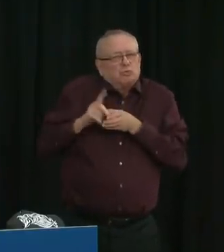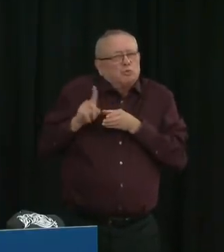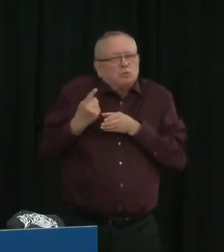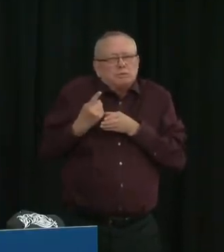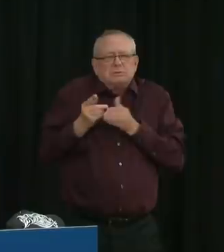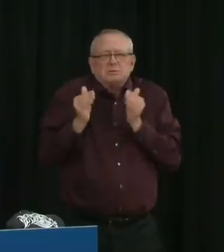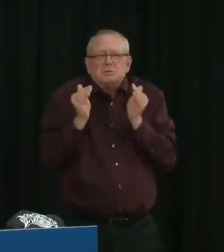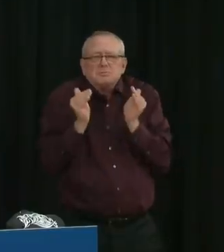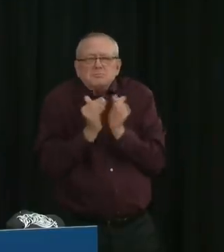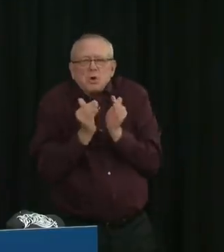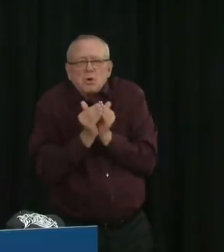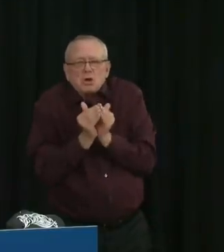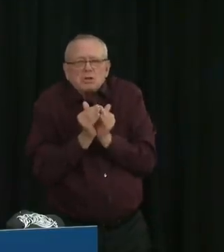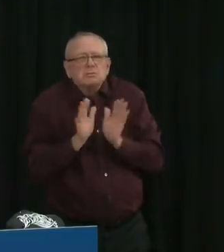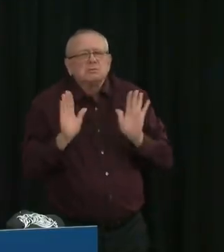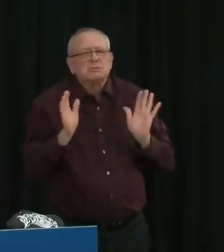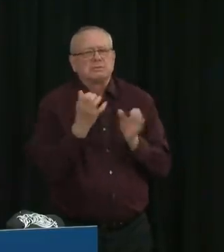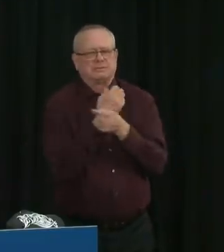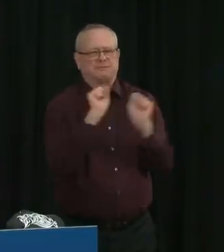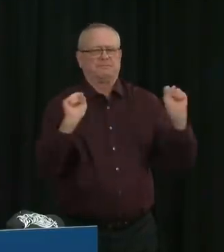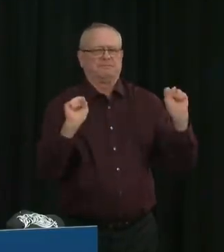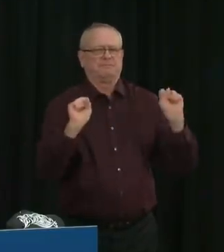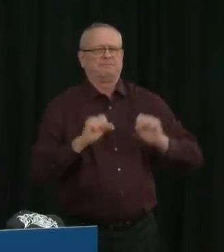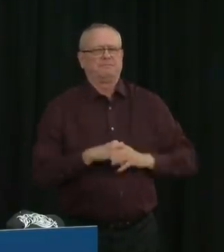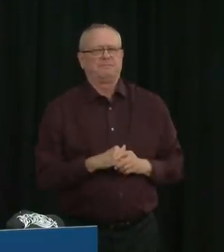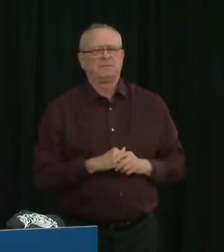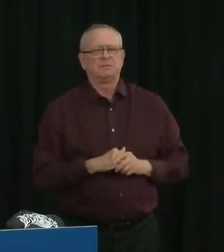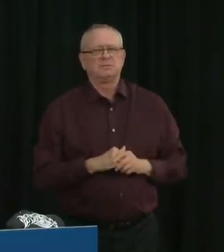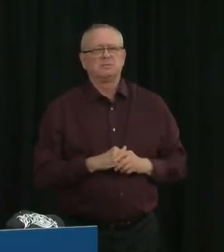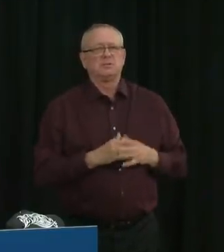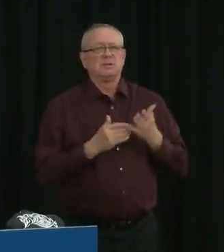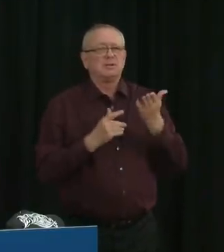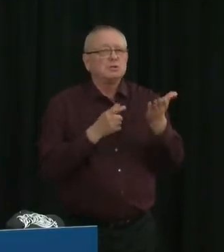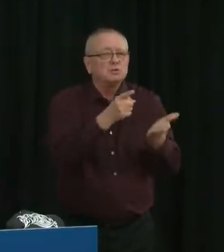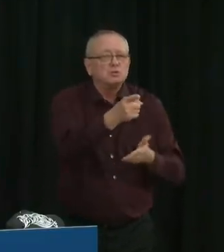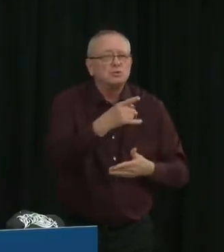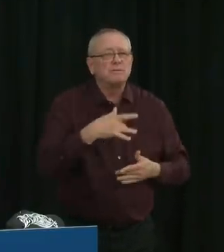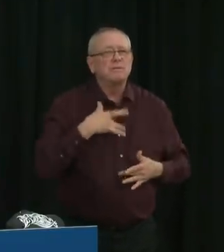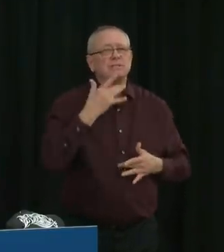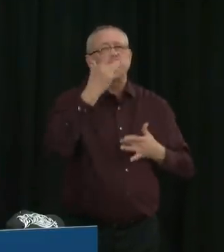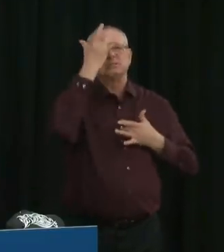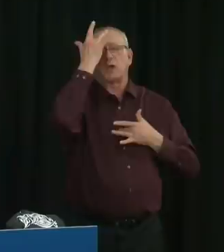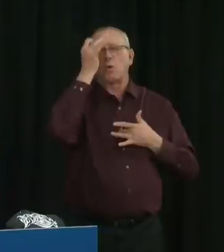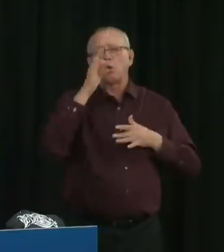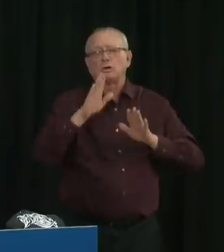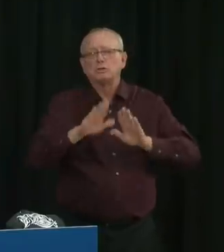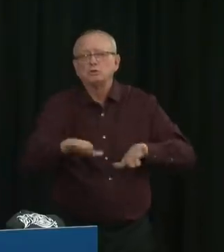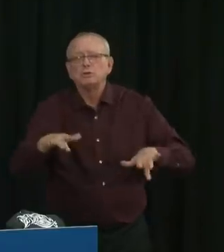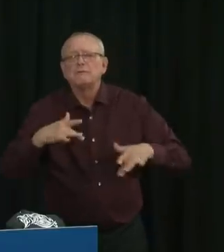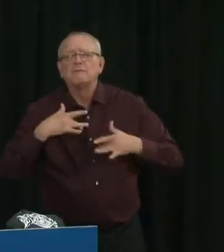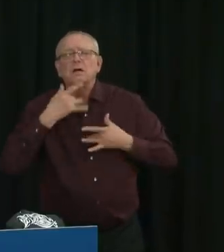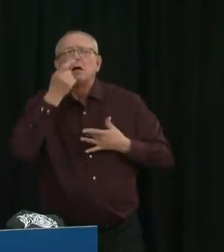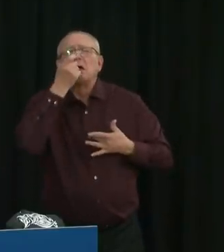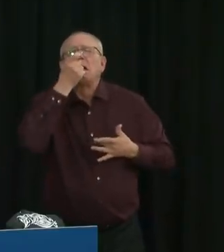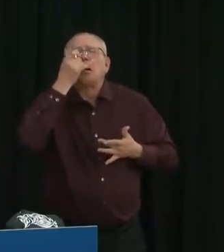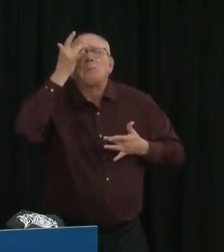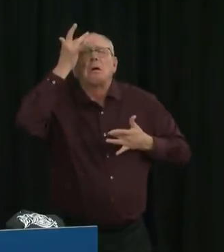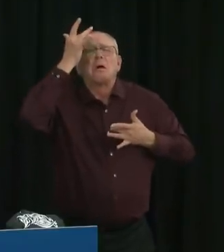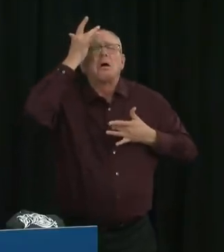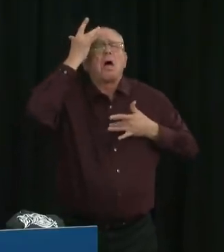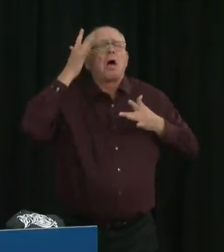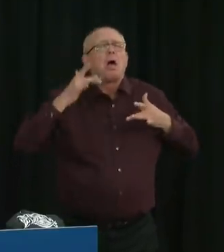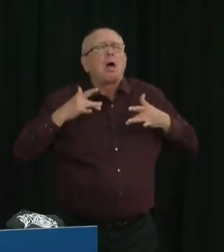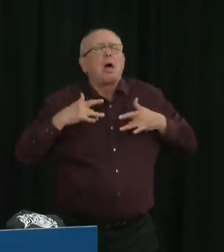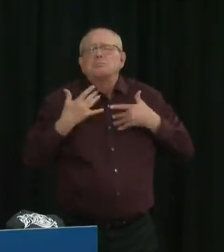it safe. If you or your kids are feeling sick, even with mild symptoms, please stay home and please don't